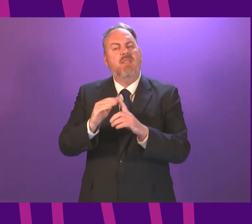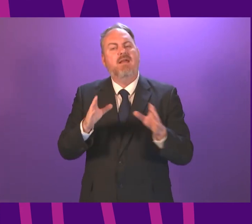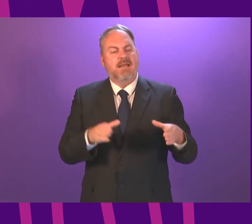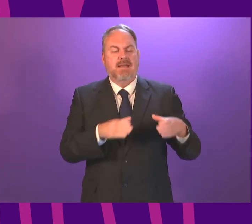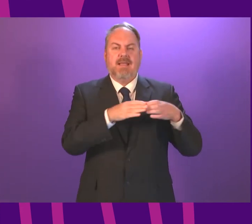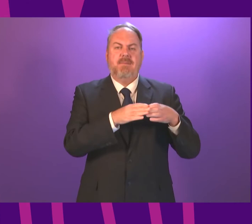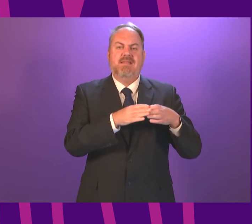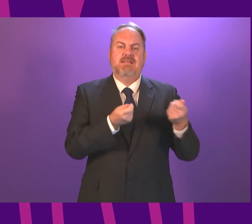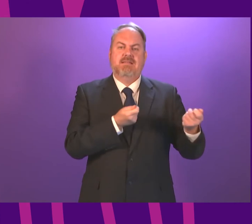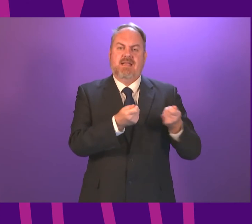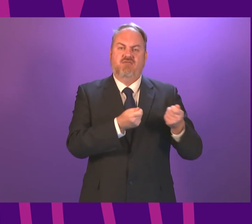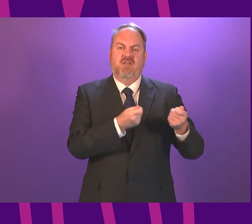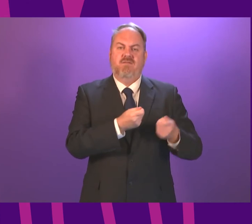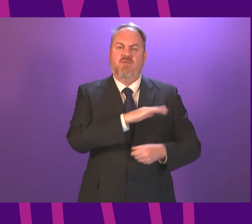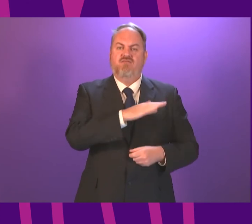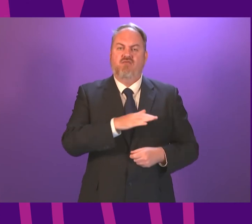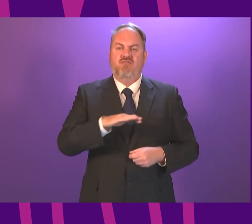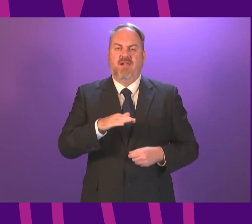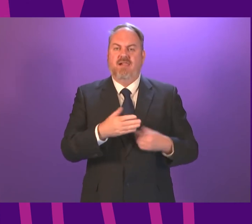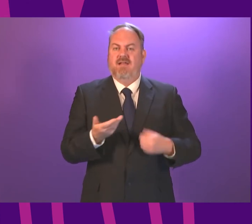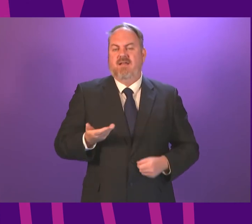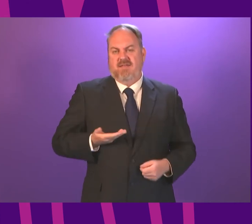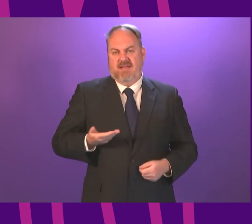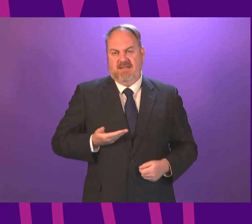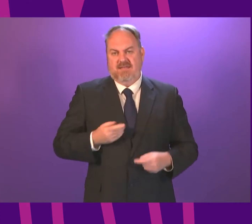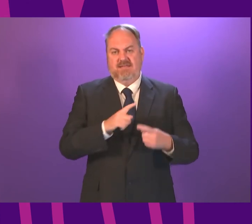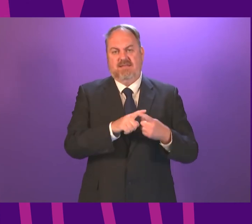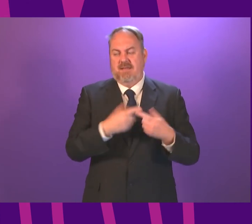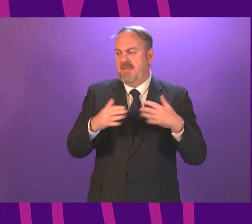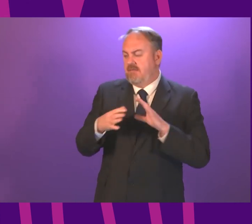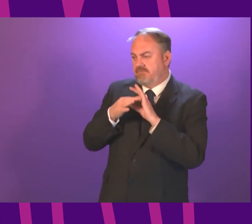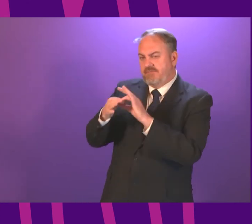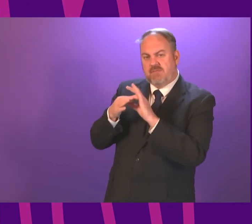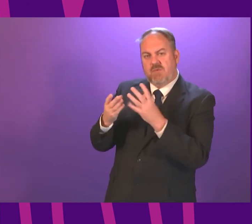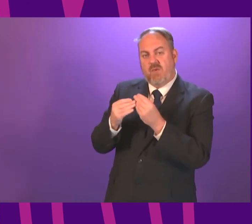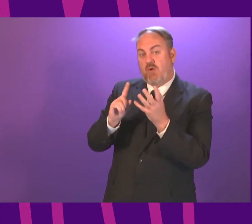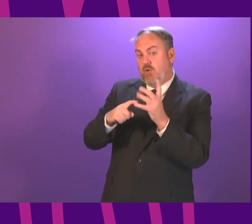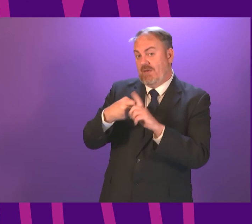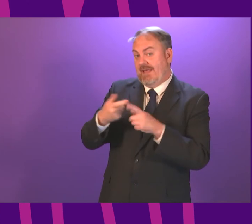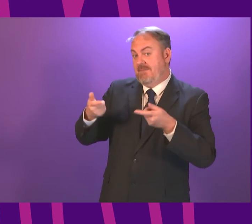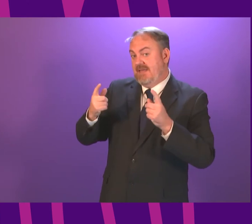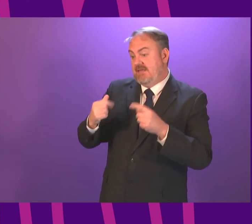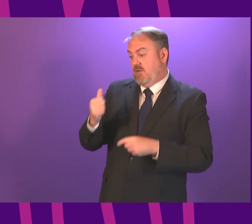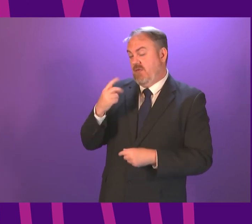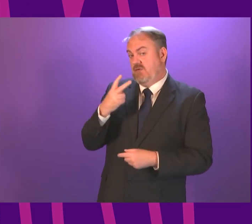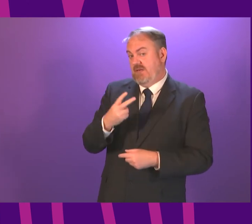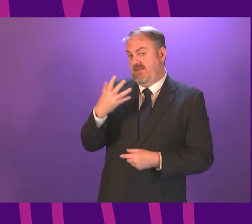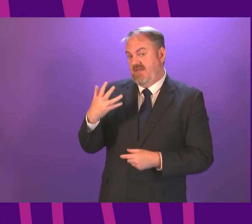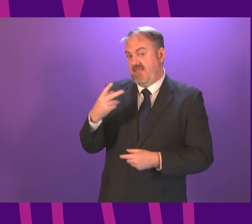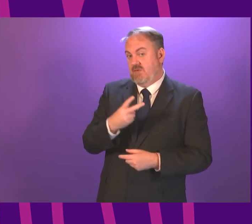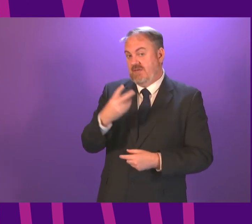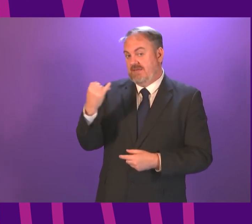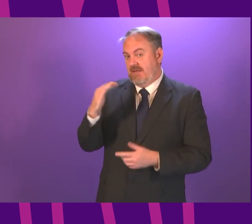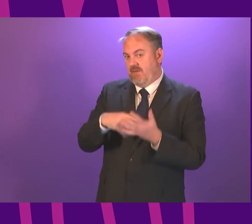and the Minister for Business met UK Government Ministers on the 25th and 26th of May to